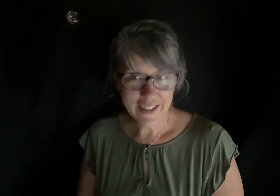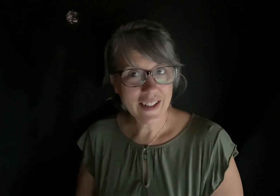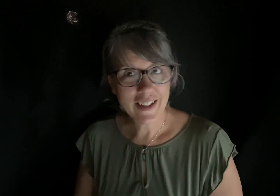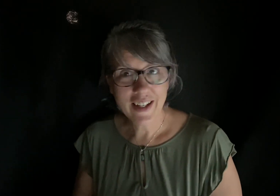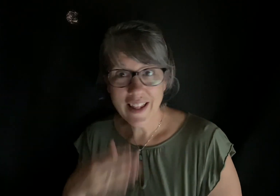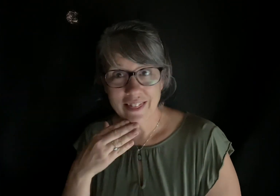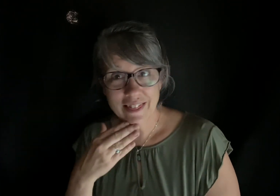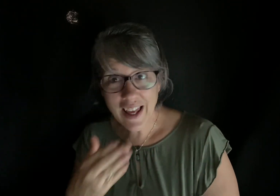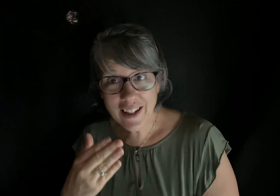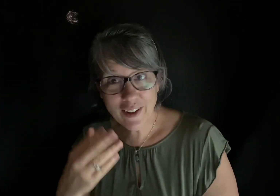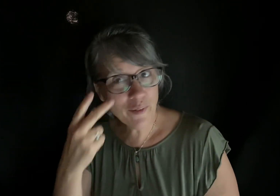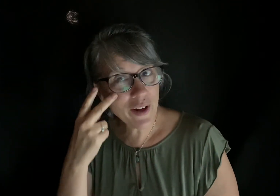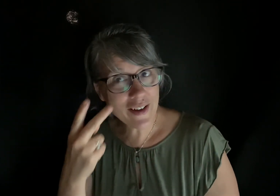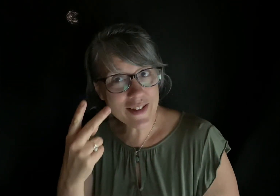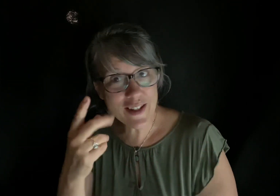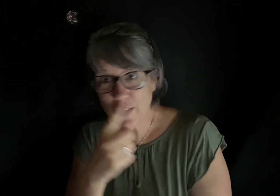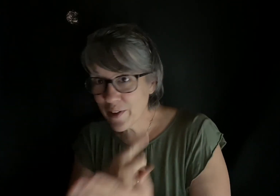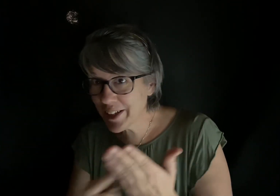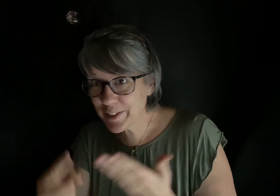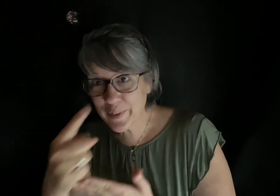Thank you. I'll see you next week.